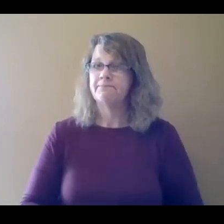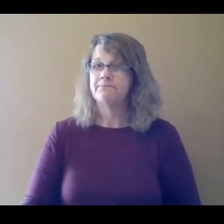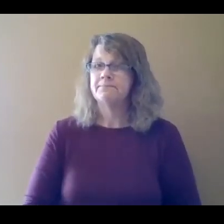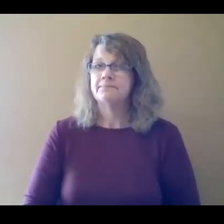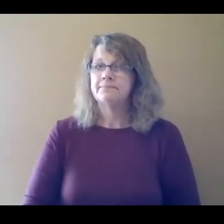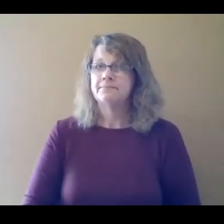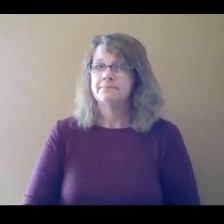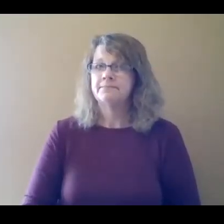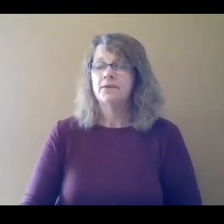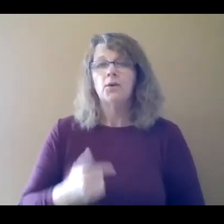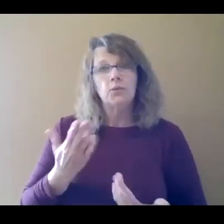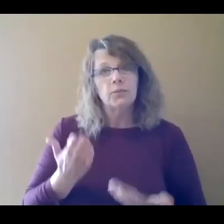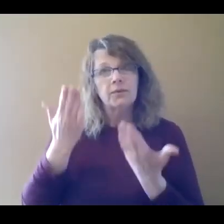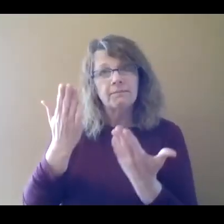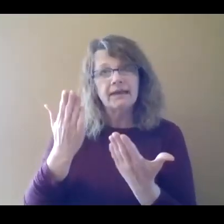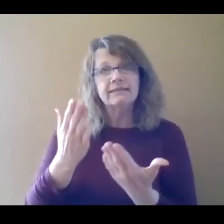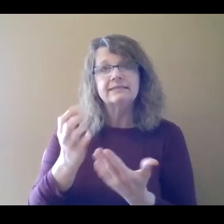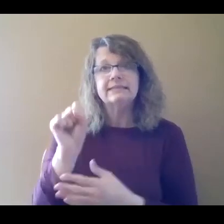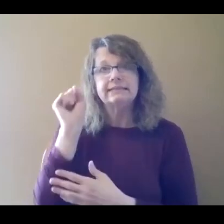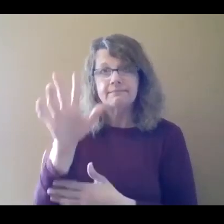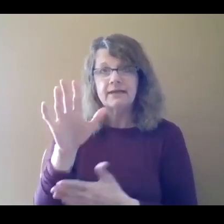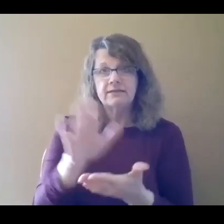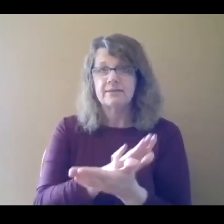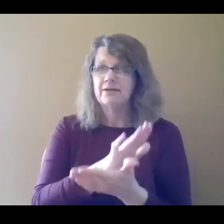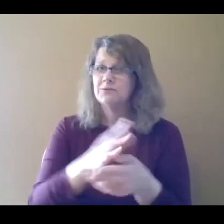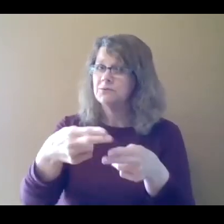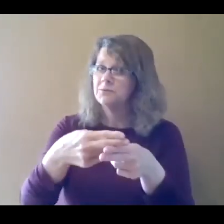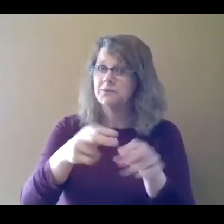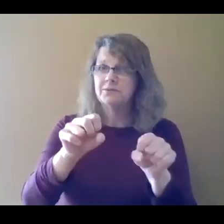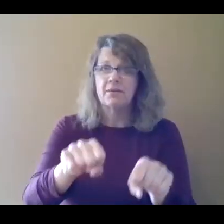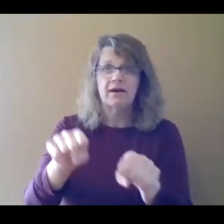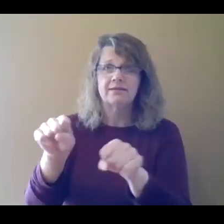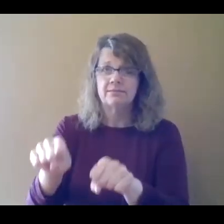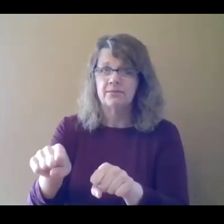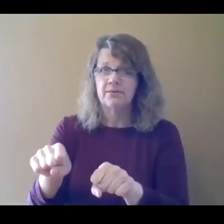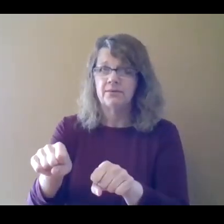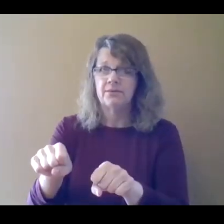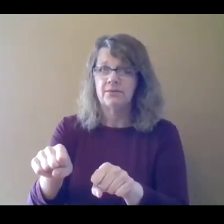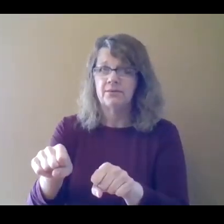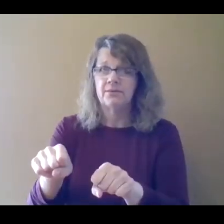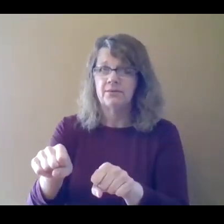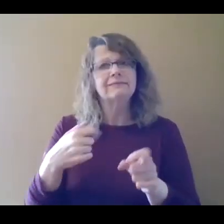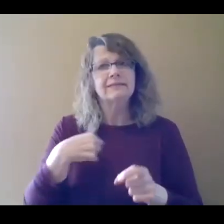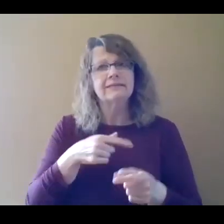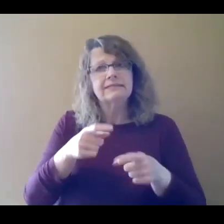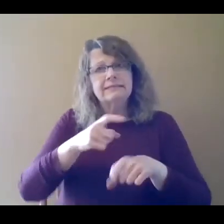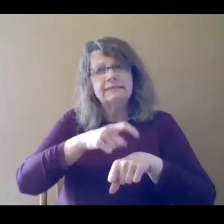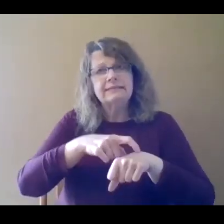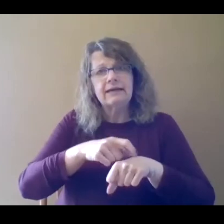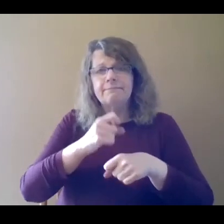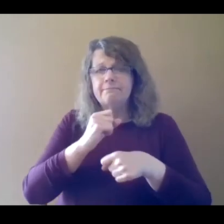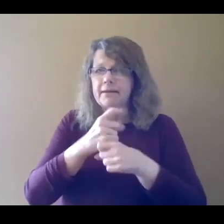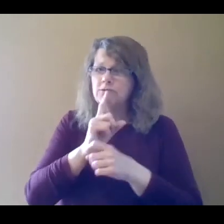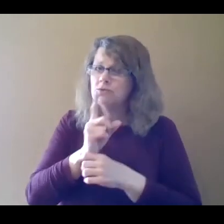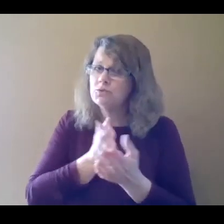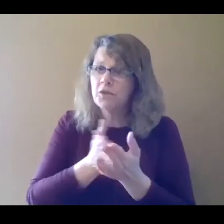We recommend that you submit documentation as soon as possible. This allows time for us to make sure your case is thoroughly reviewed